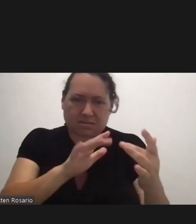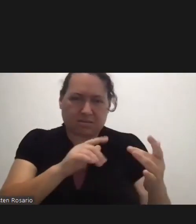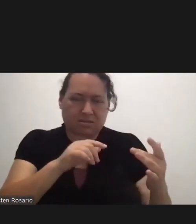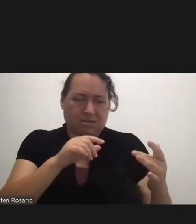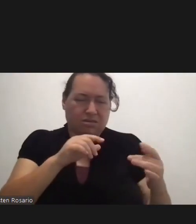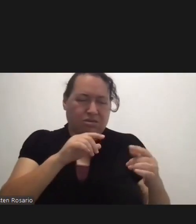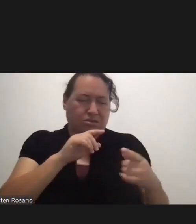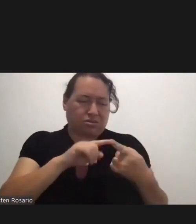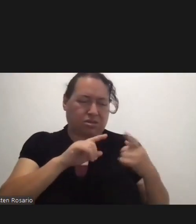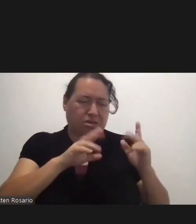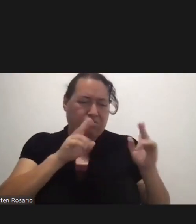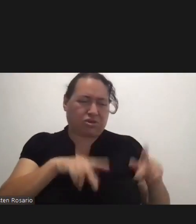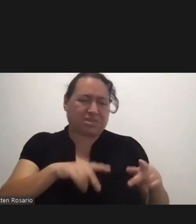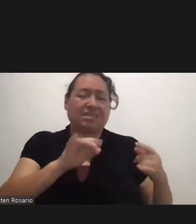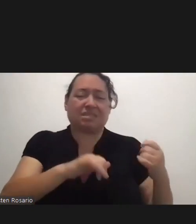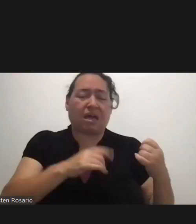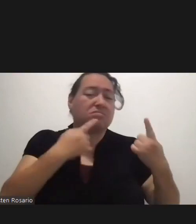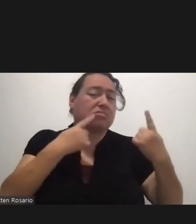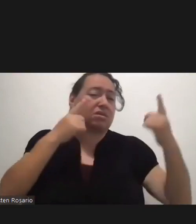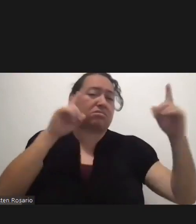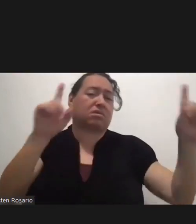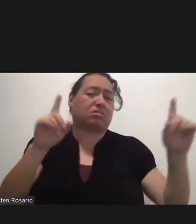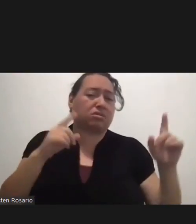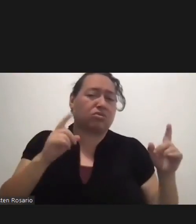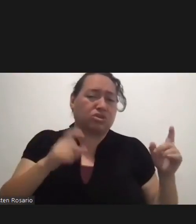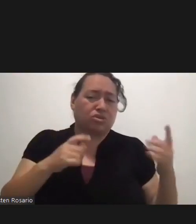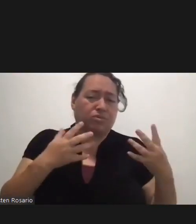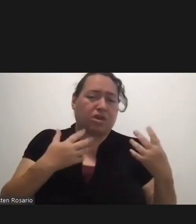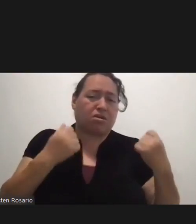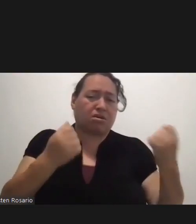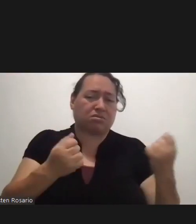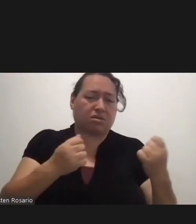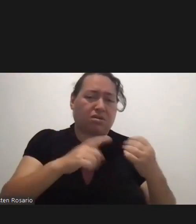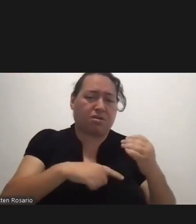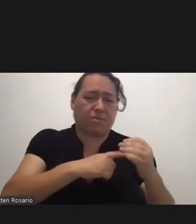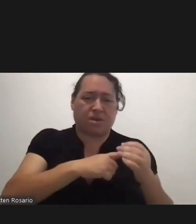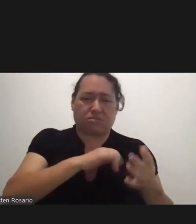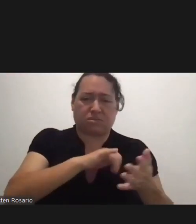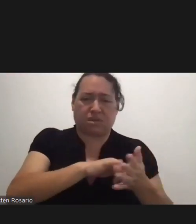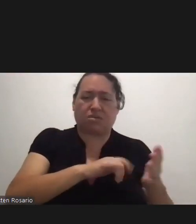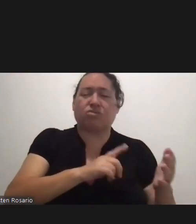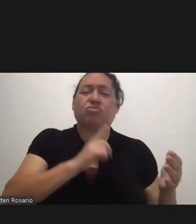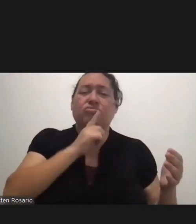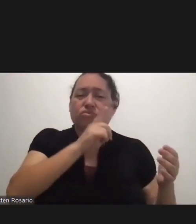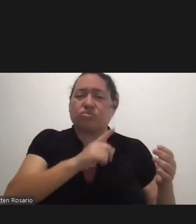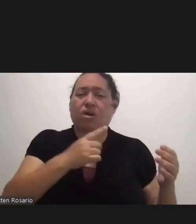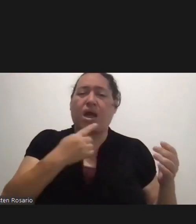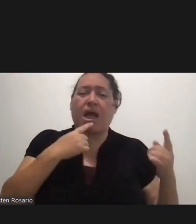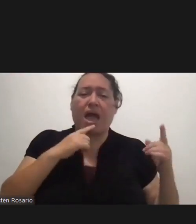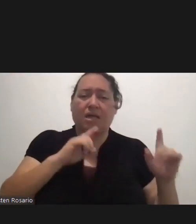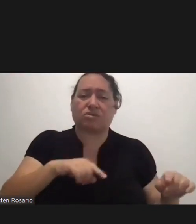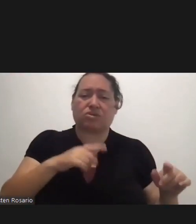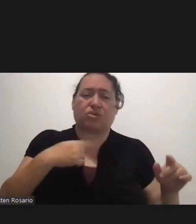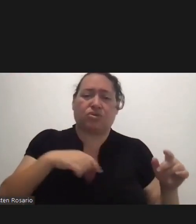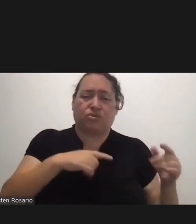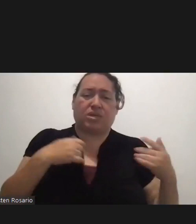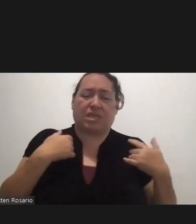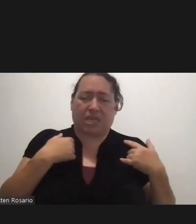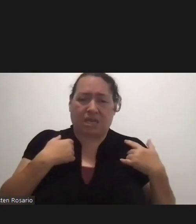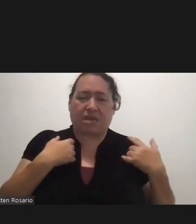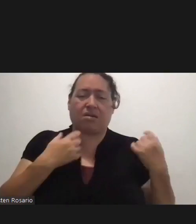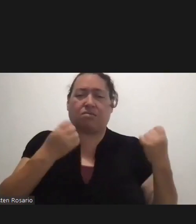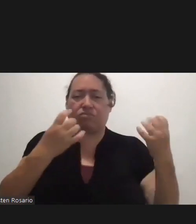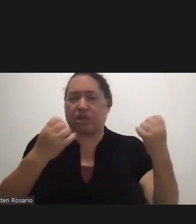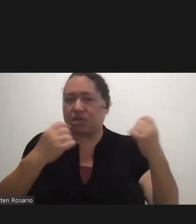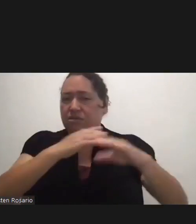Success And So We Should Be Confident In That And So That's The True Answers That You Have To Have These Multiple Layers Of Risk Reduction